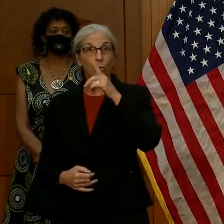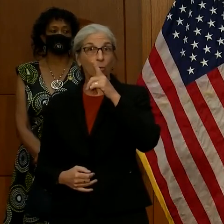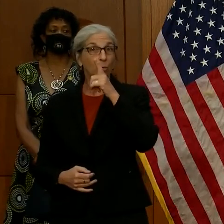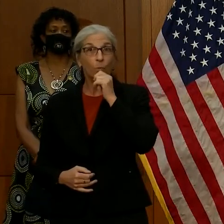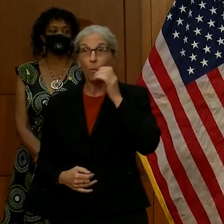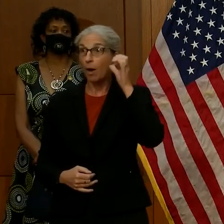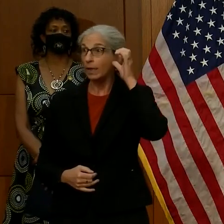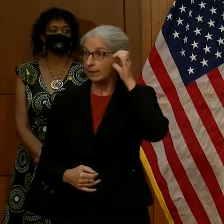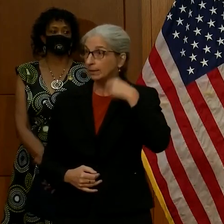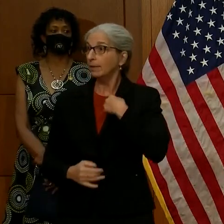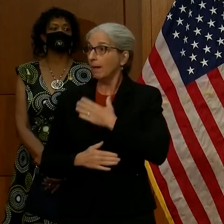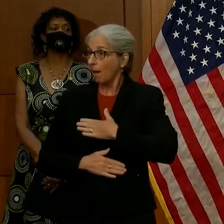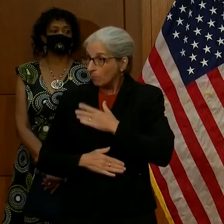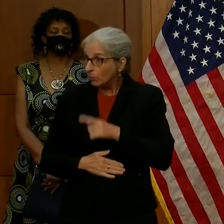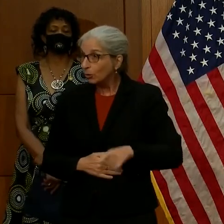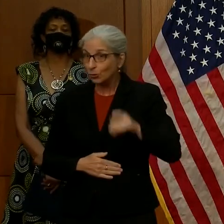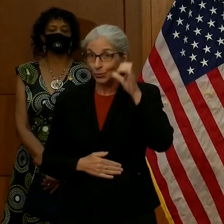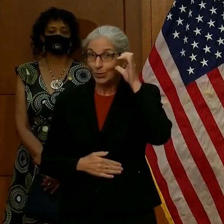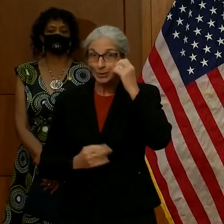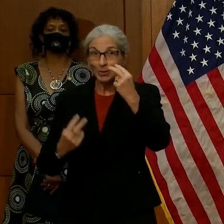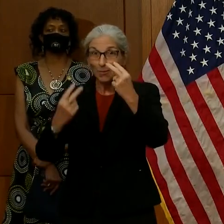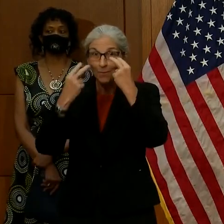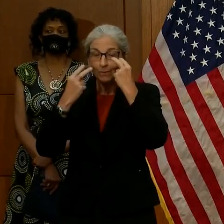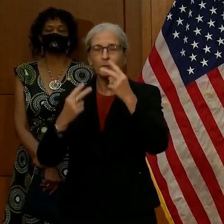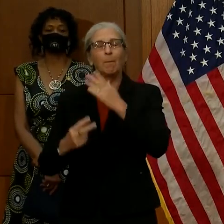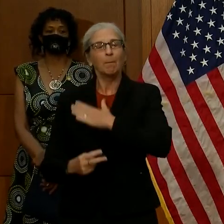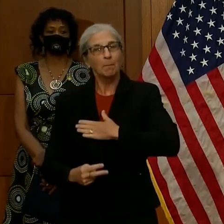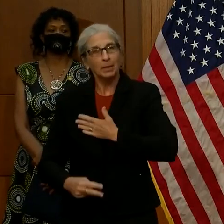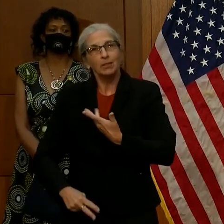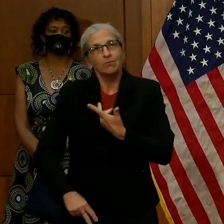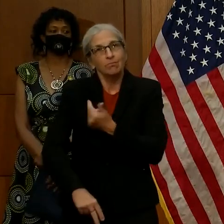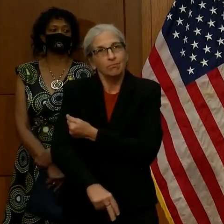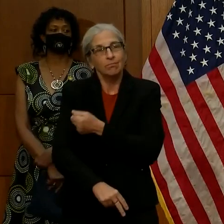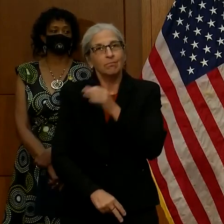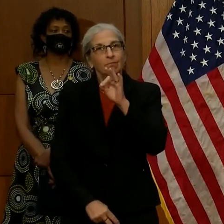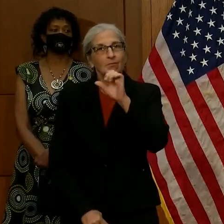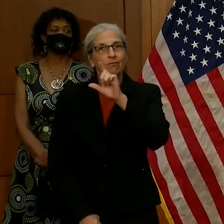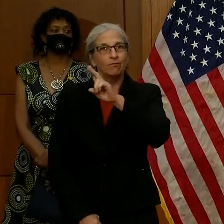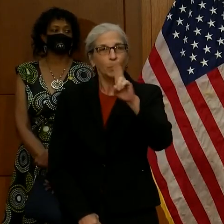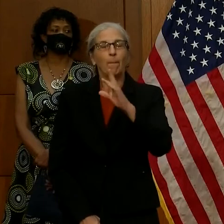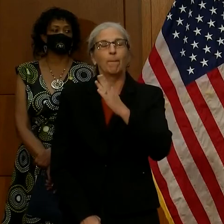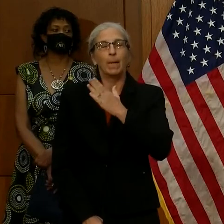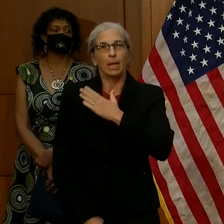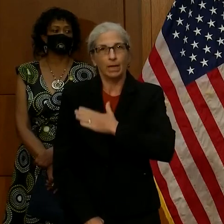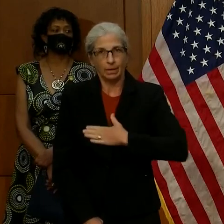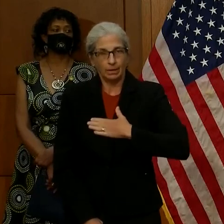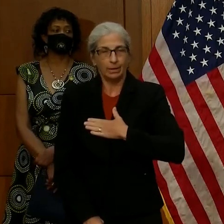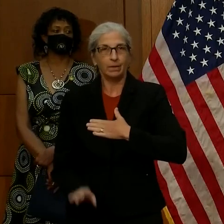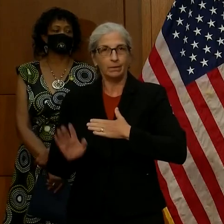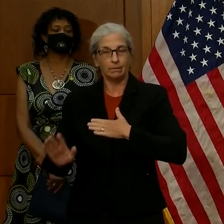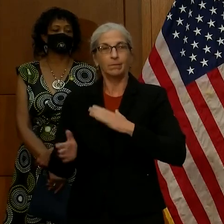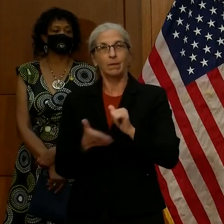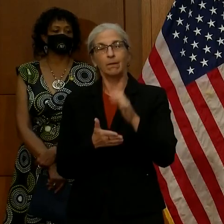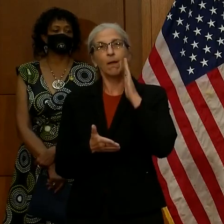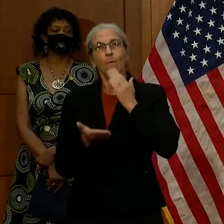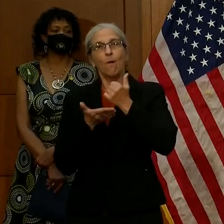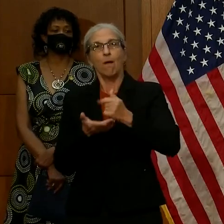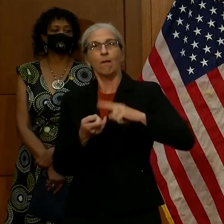appreciate you listening, get your flu shot, and that will help at least with that part of it. We'll continue to